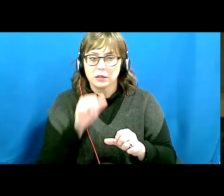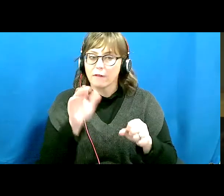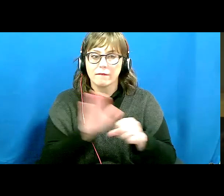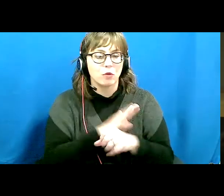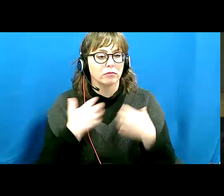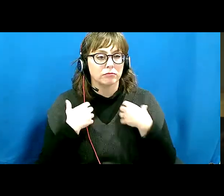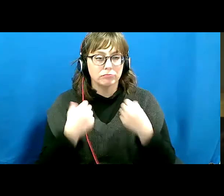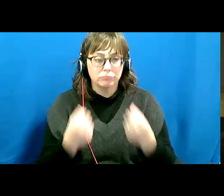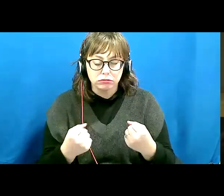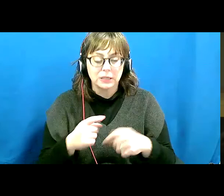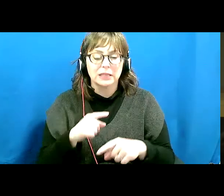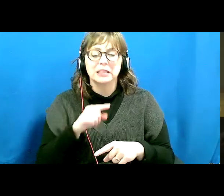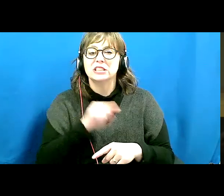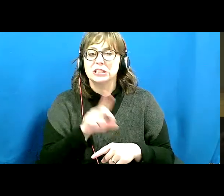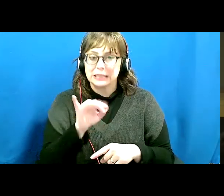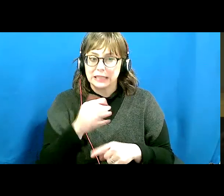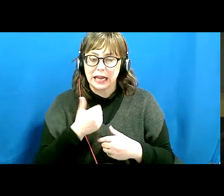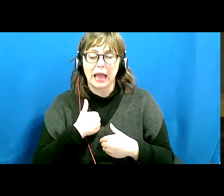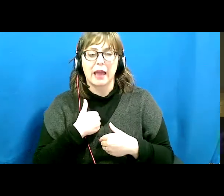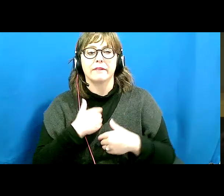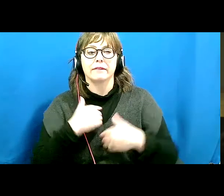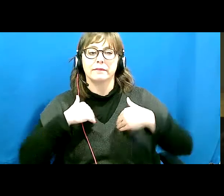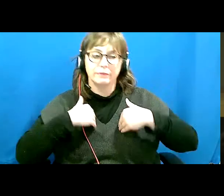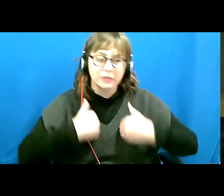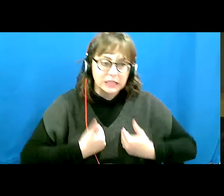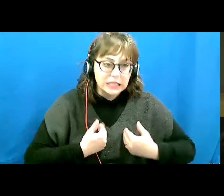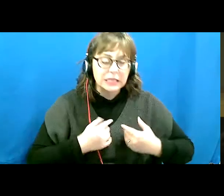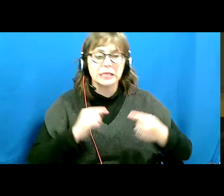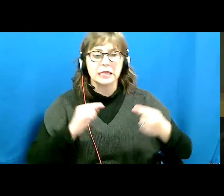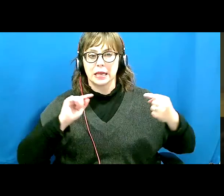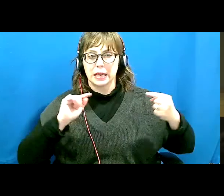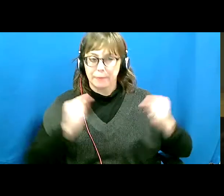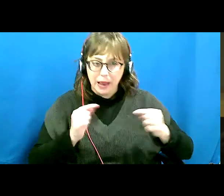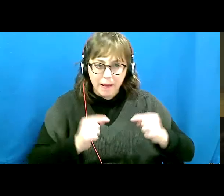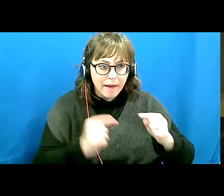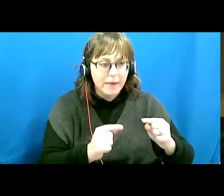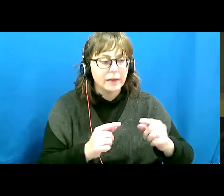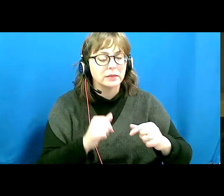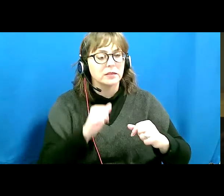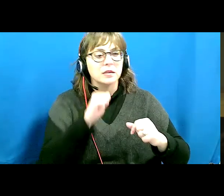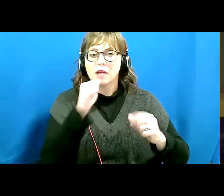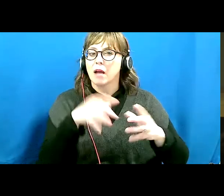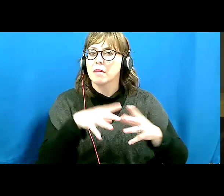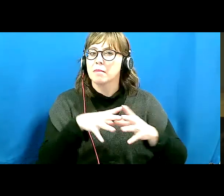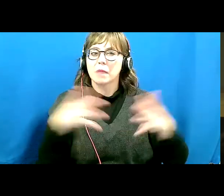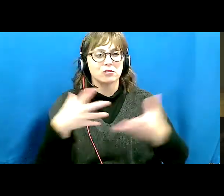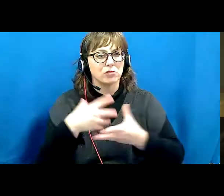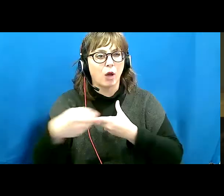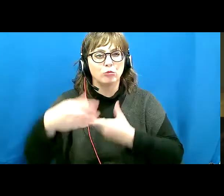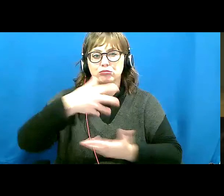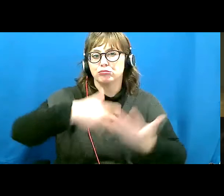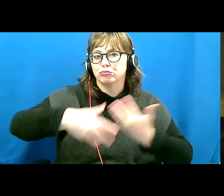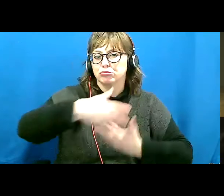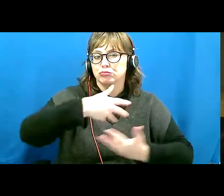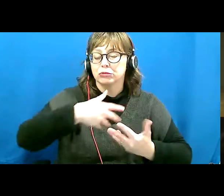fatigue and pain, and she needed to rest a lot. She didn't go out a lot. She organized the